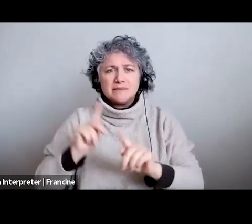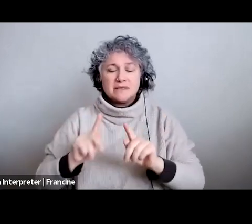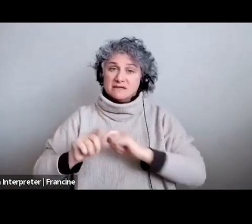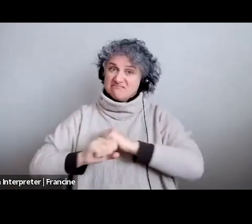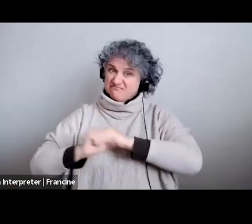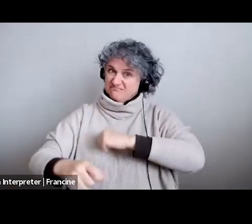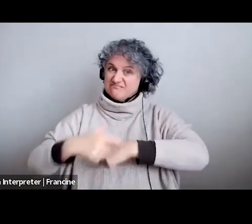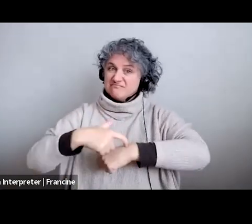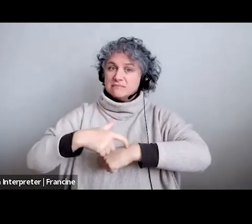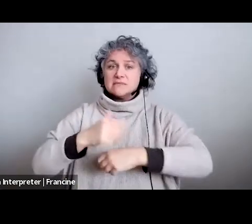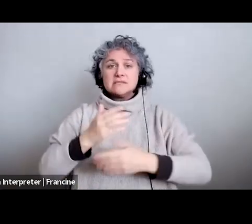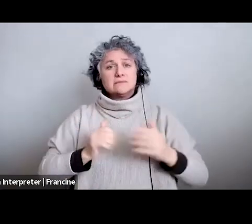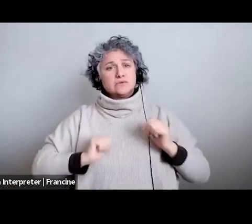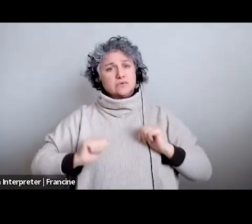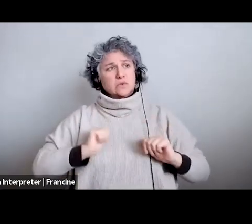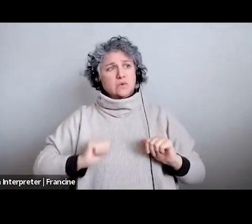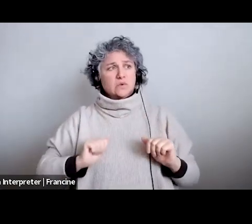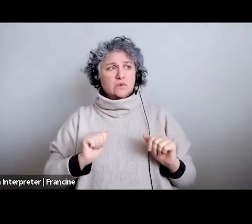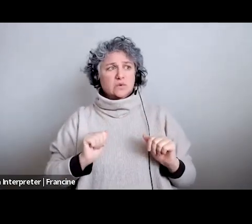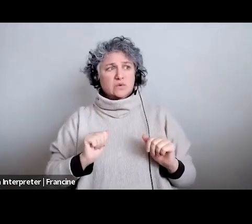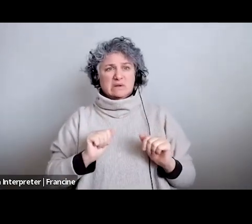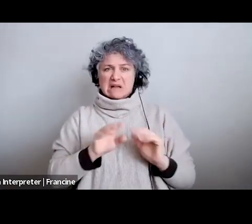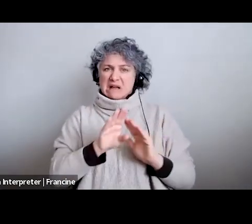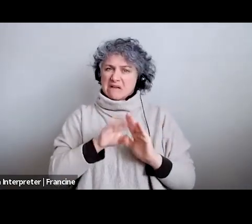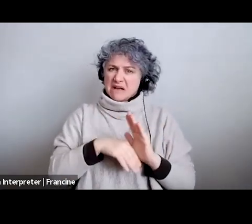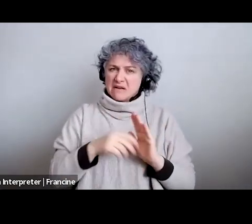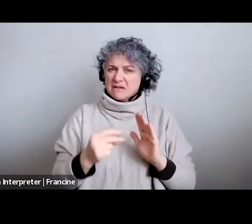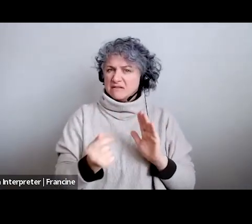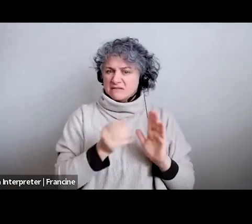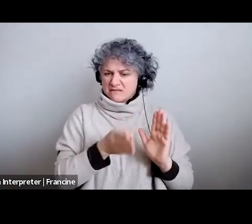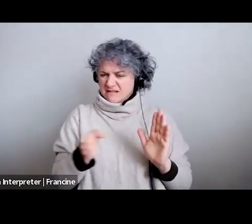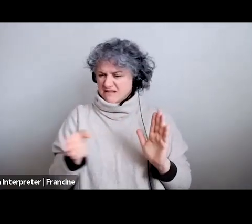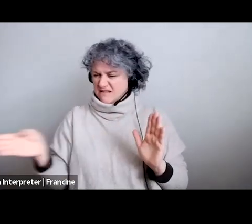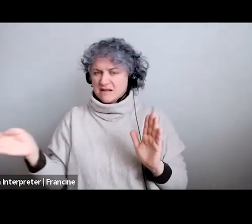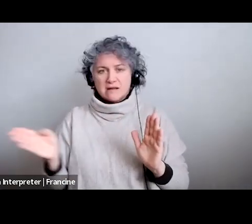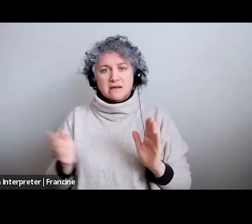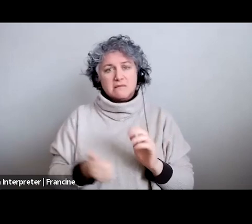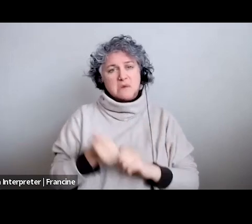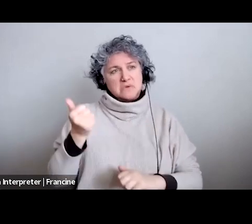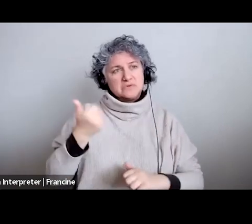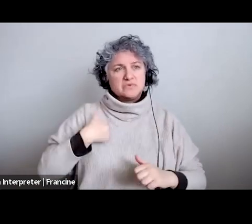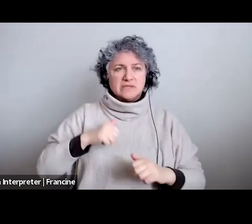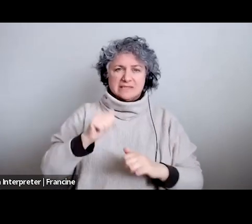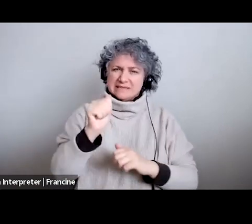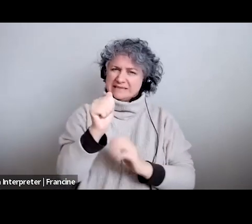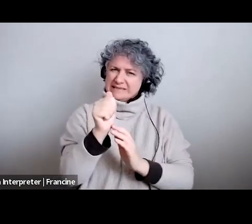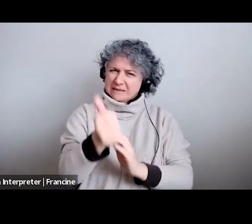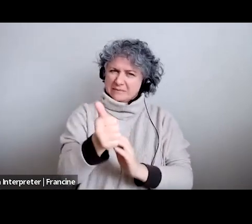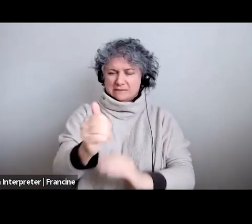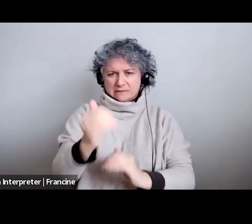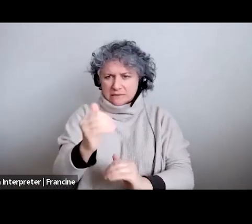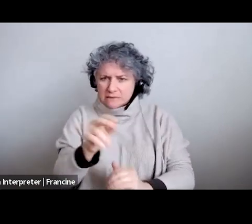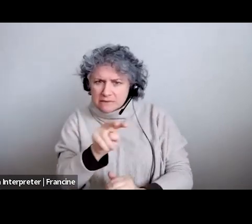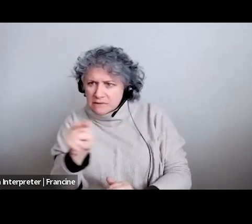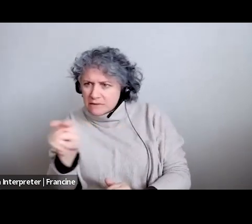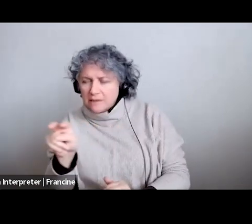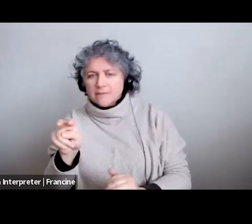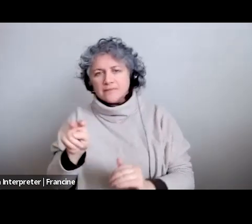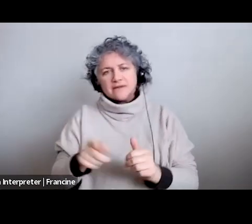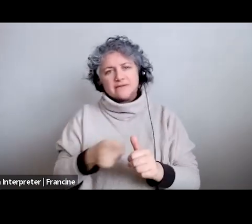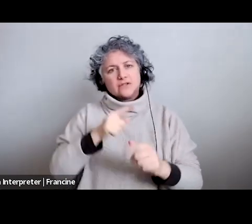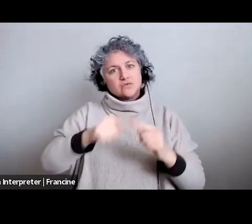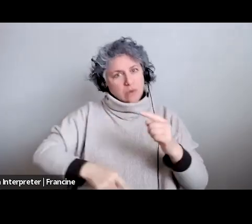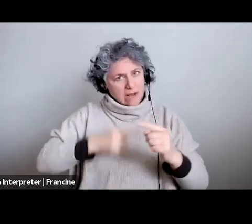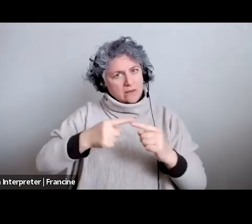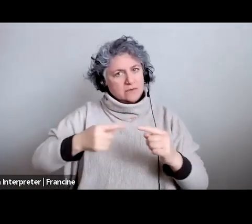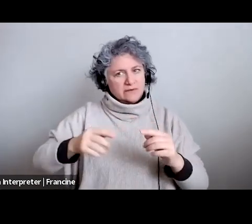it can take half hour most shows you try to get it in 10 minutes but that's difficult too so there's not a lot of time in the first rounds i'm talking about the